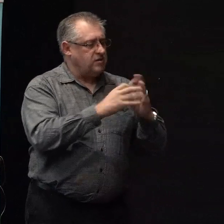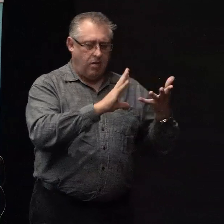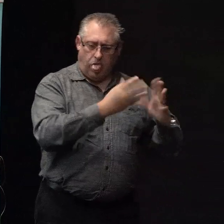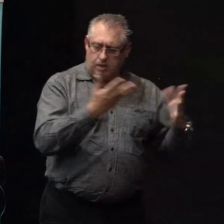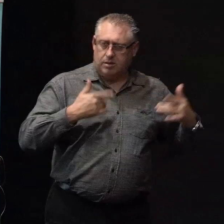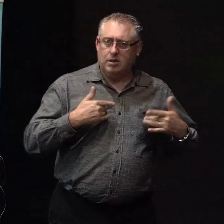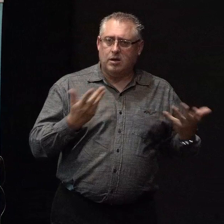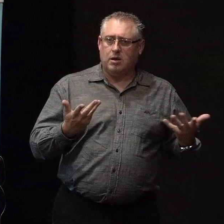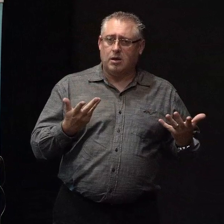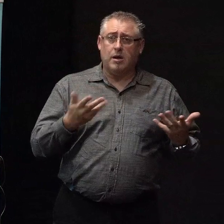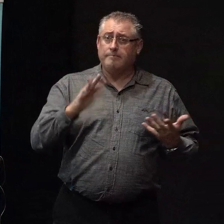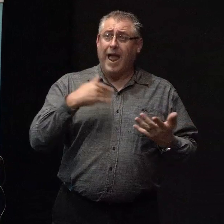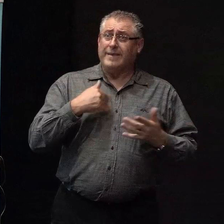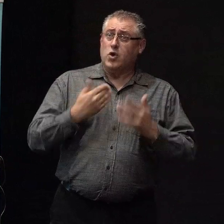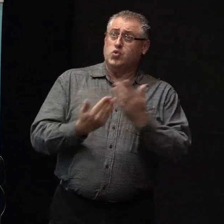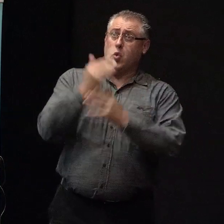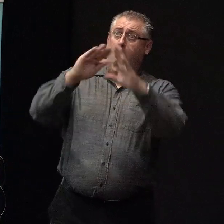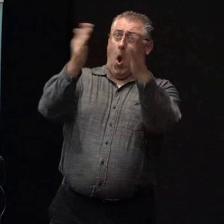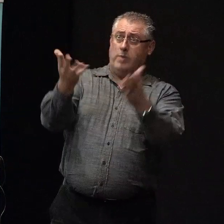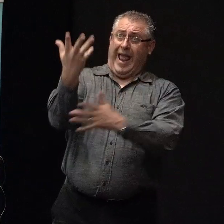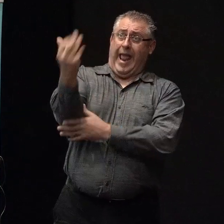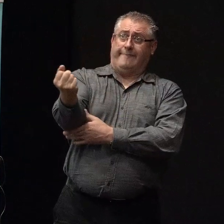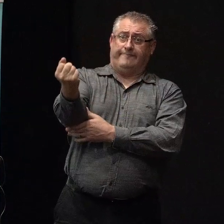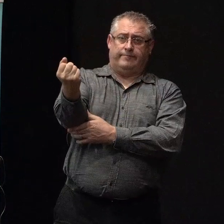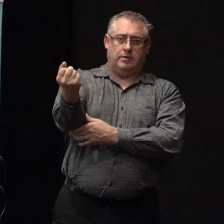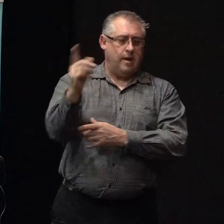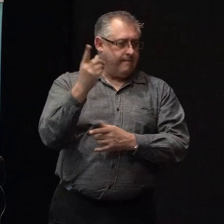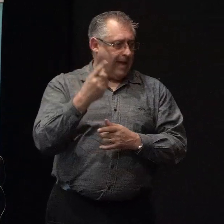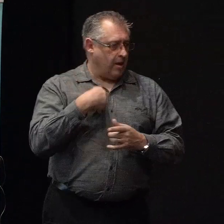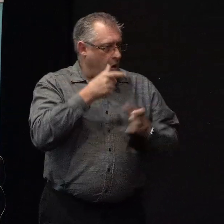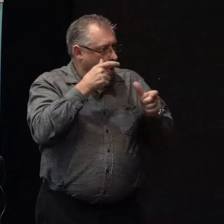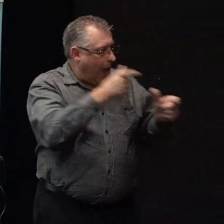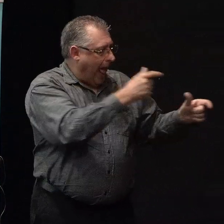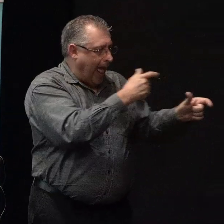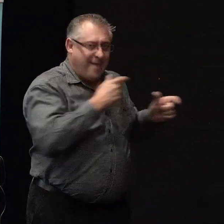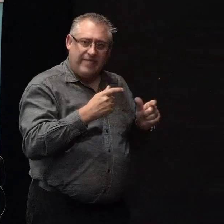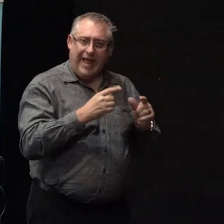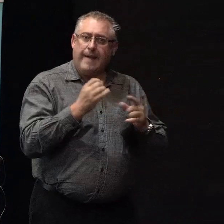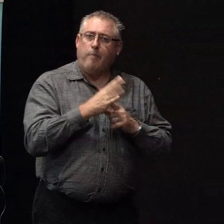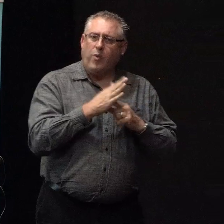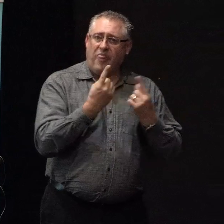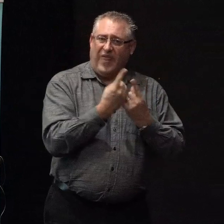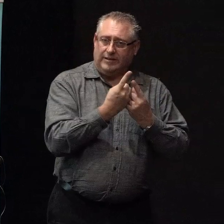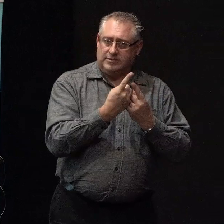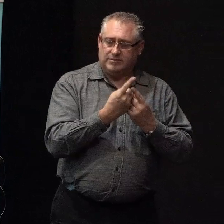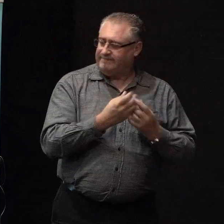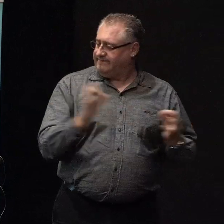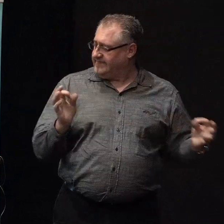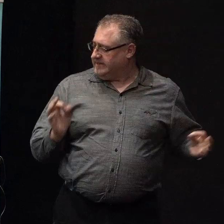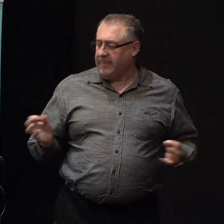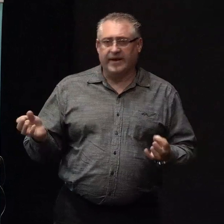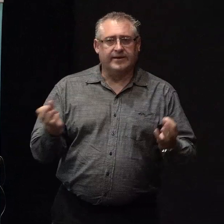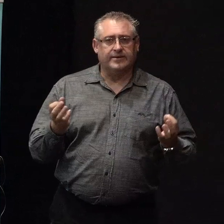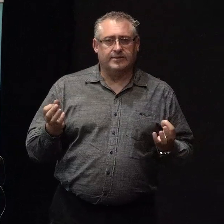might have ended up with a rebuilt house. But, you I haven't looked after my relationships and the things that are important to me, my career and all the other things along the way.